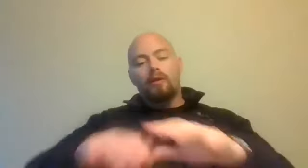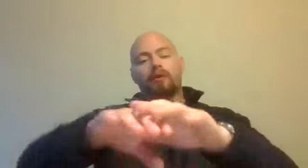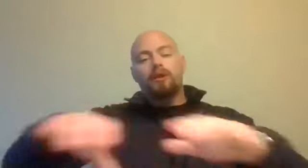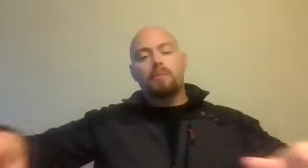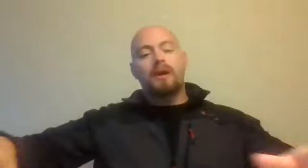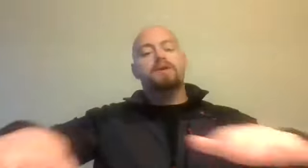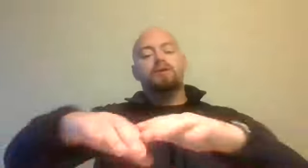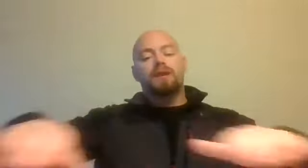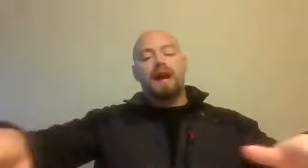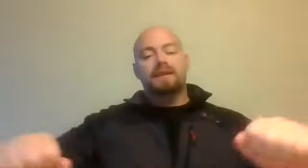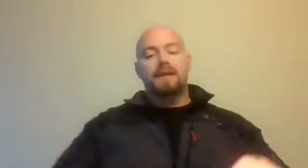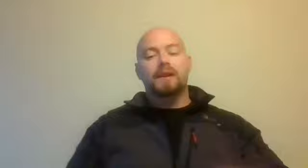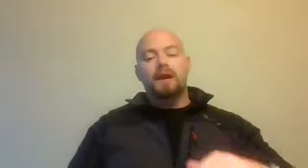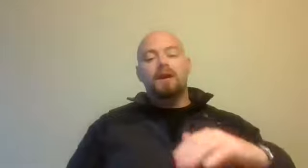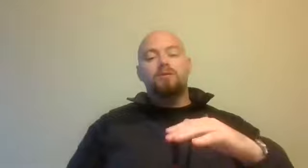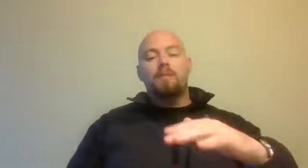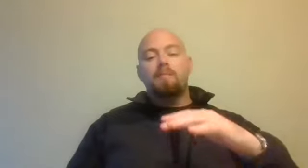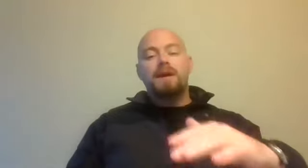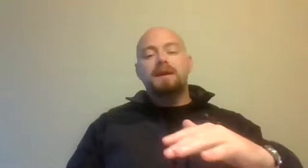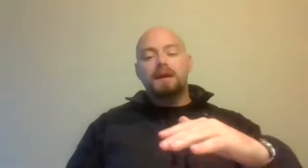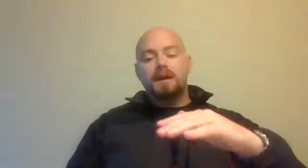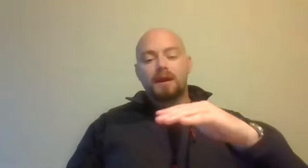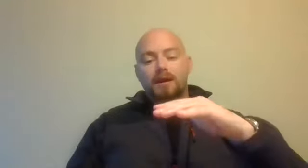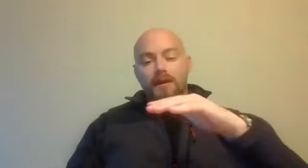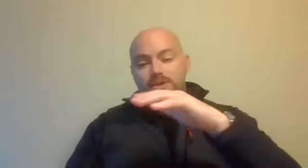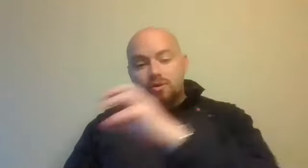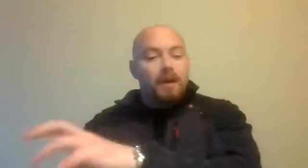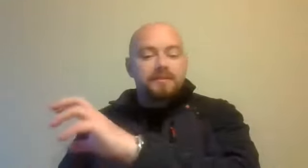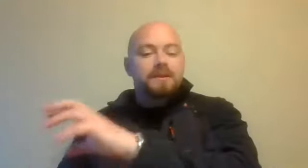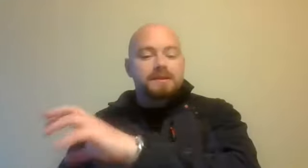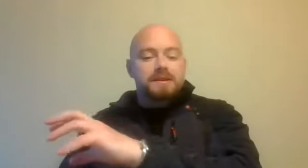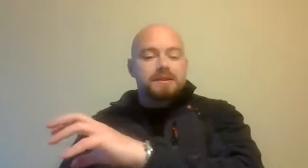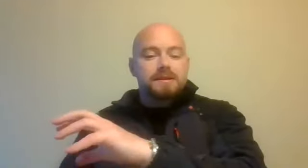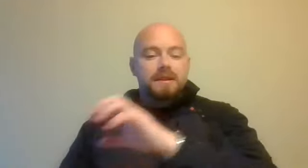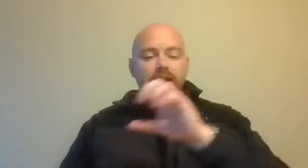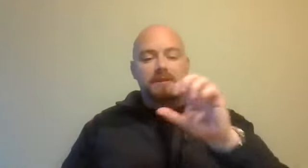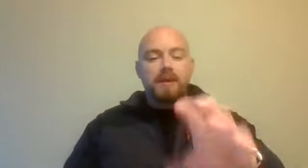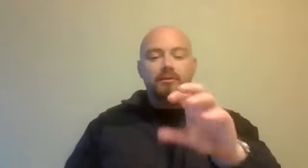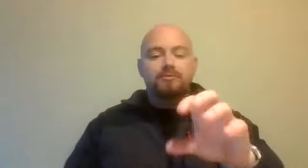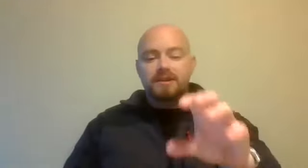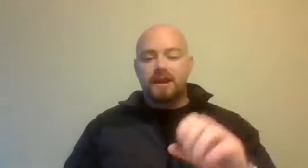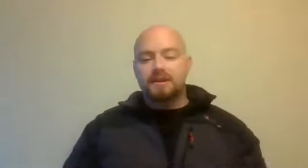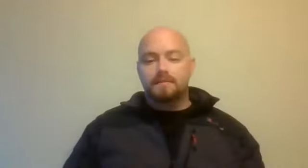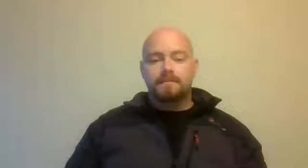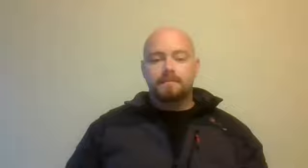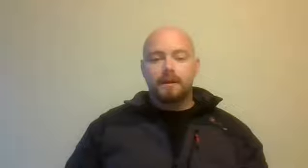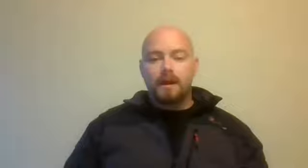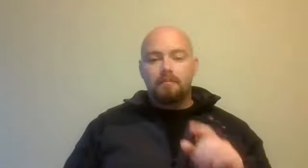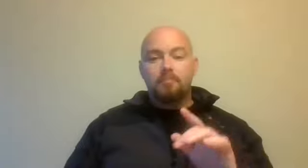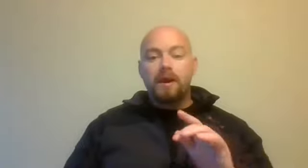the ground on an operation or a tactical level, you are making suboptimal decisions in bounded rationality. But